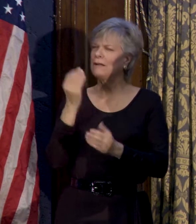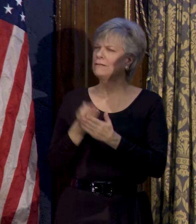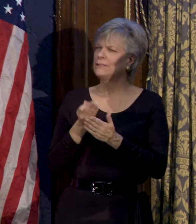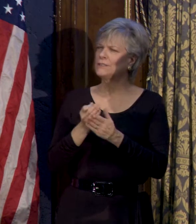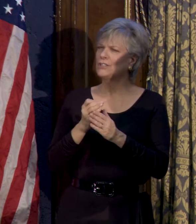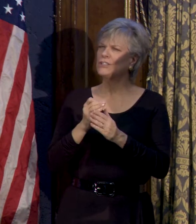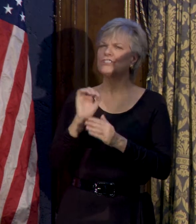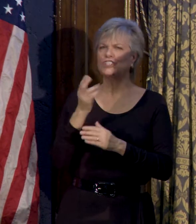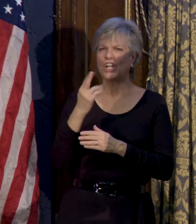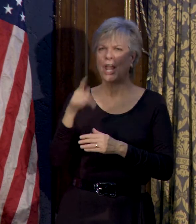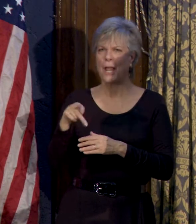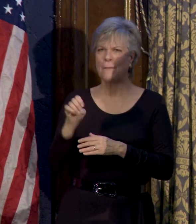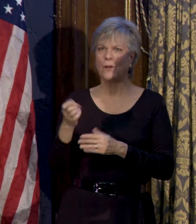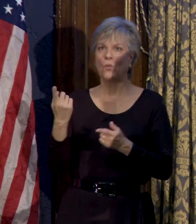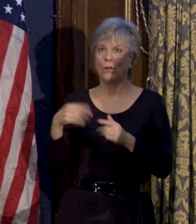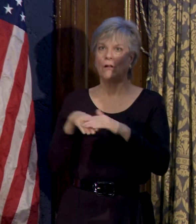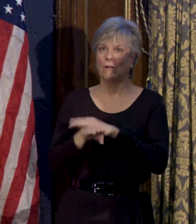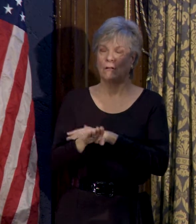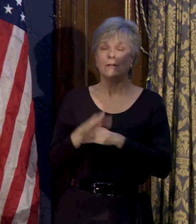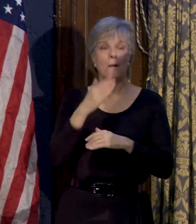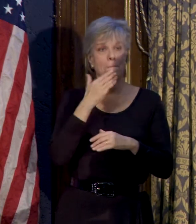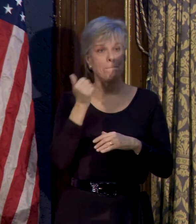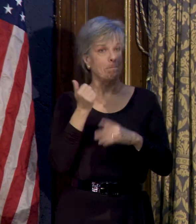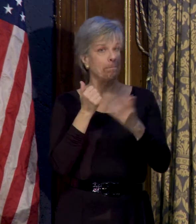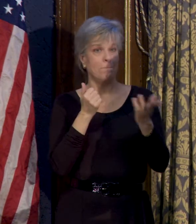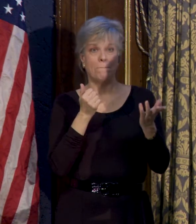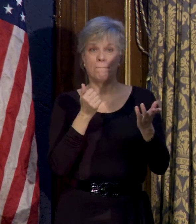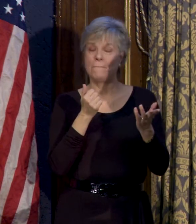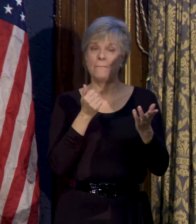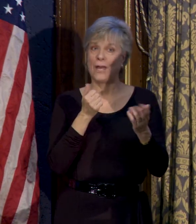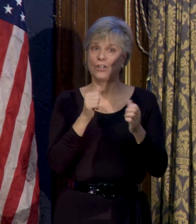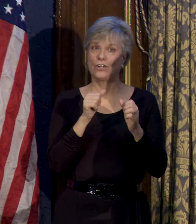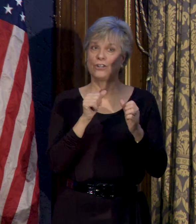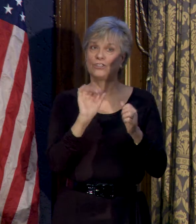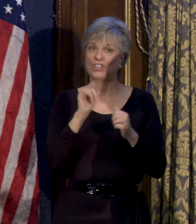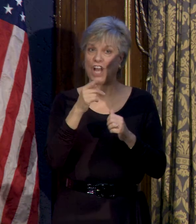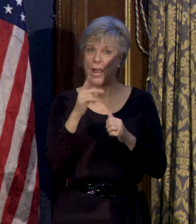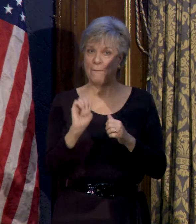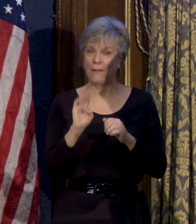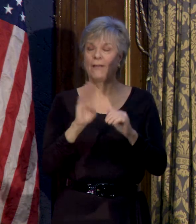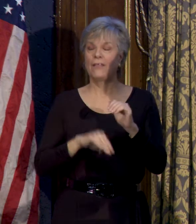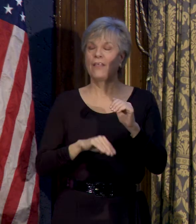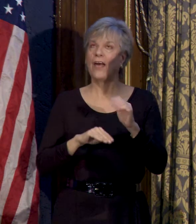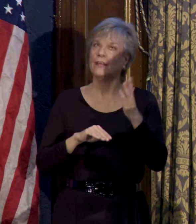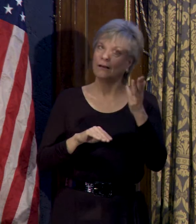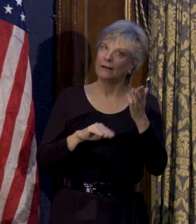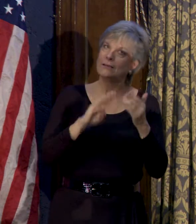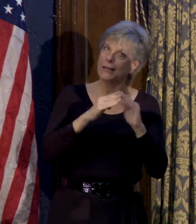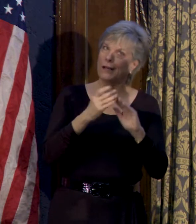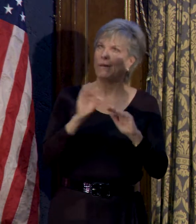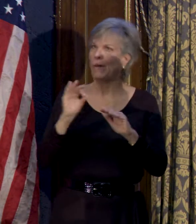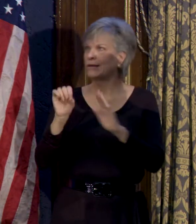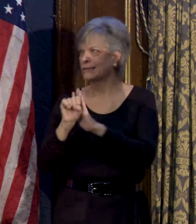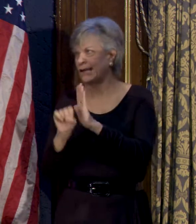it was when I came in the door, and actually it's in much better fiscal shape than the city or the state. You could say that's a low bar, okay.